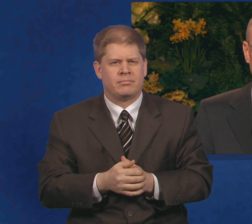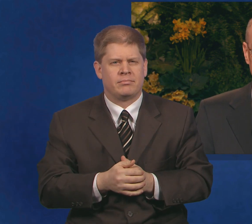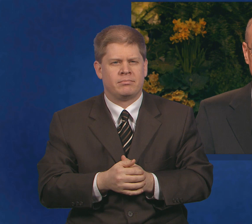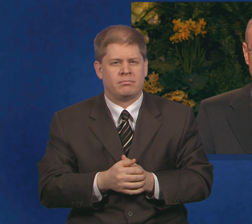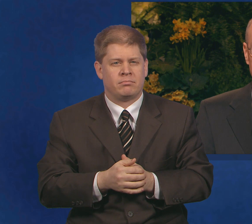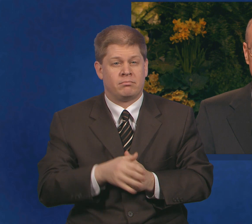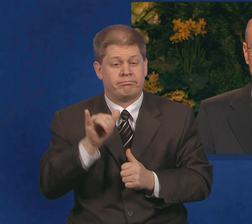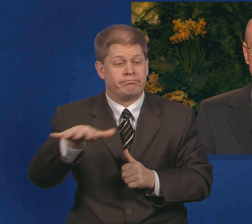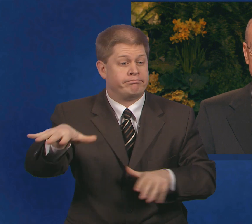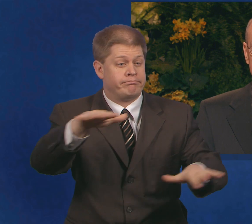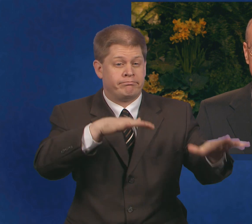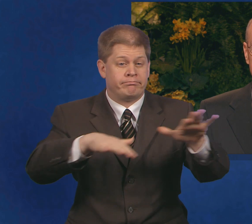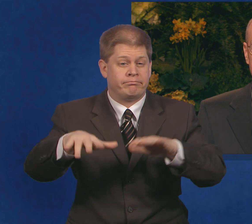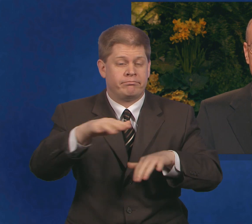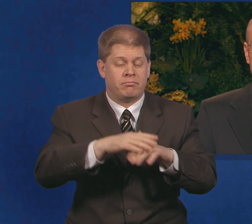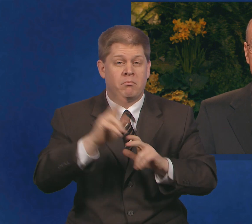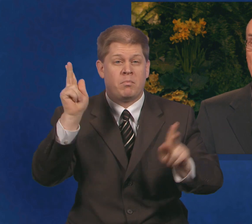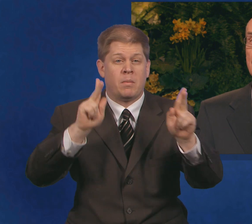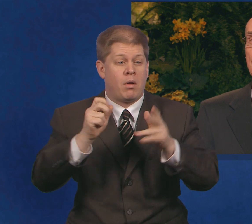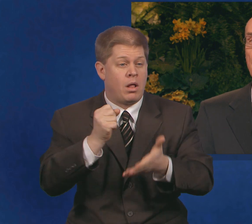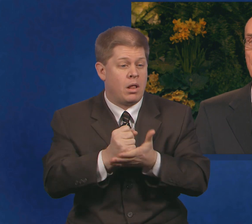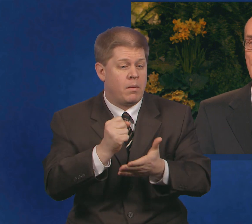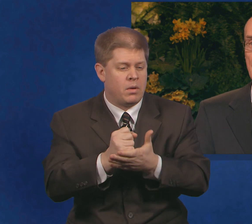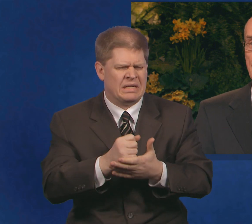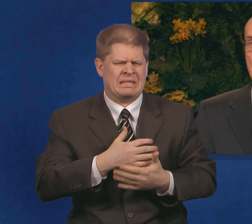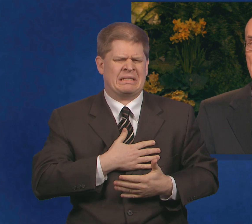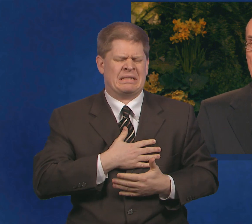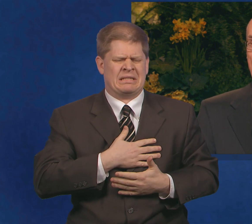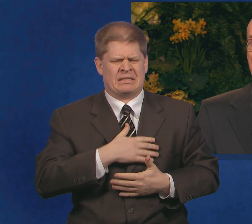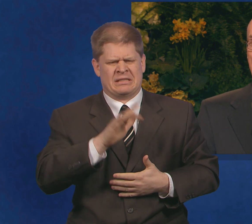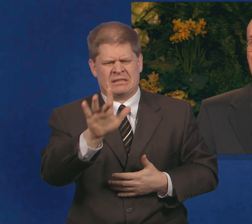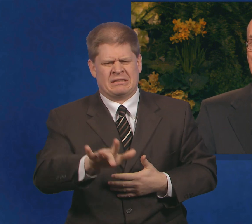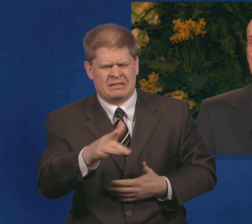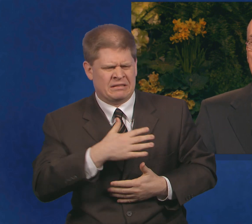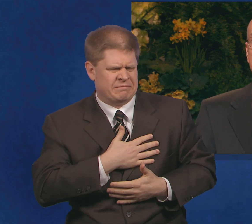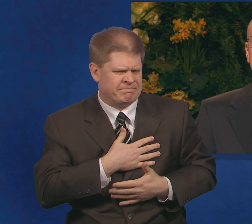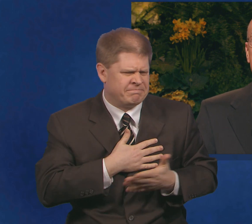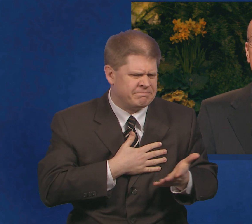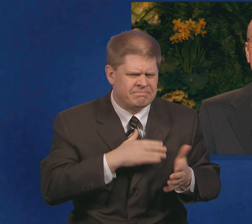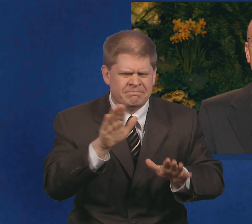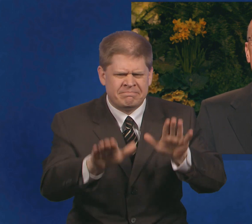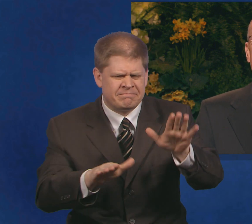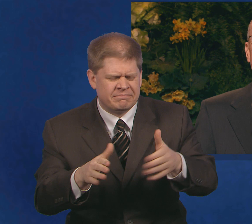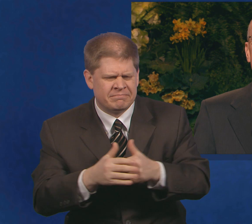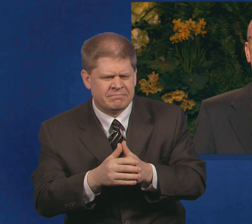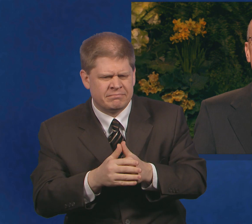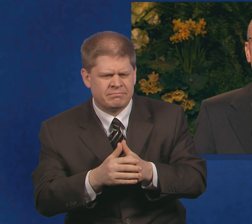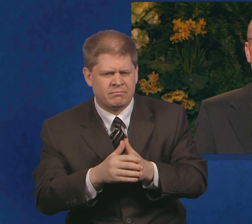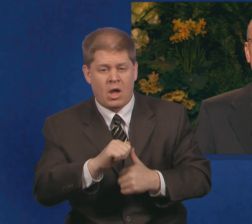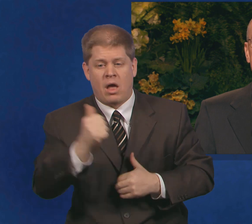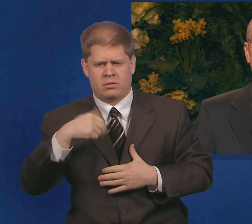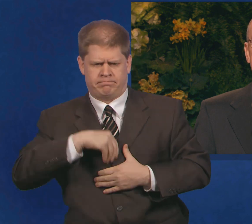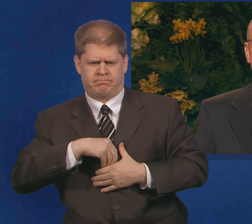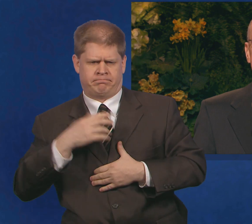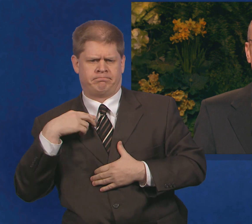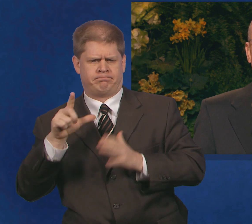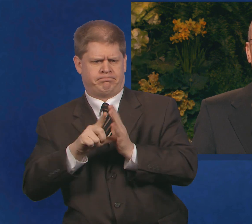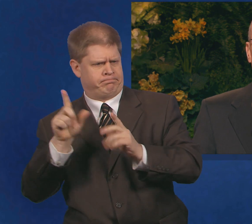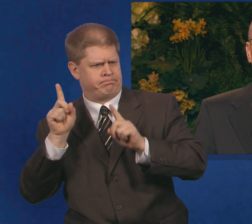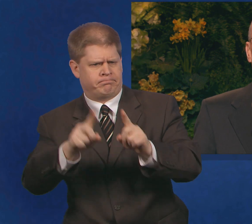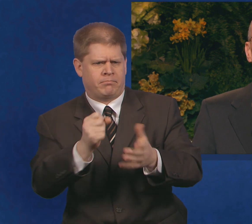Those who heard of the tragedy felt sympathy, and some felt the call to do good.